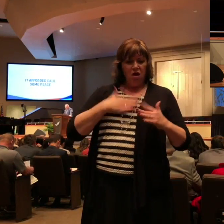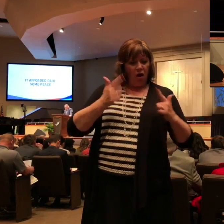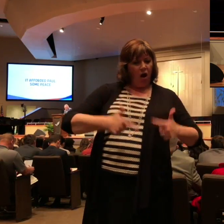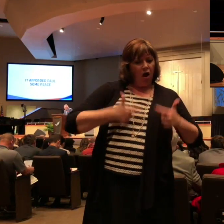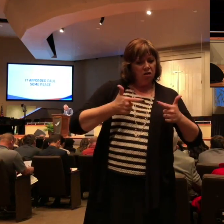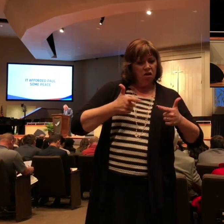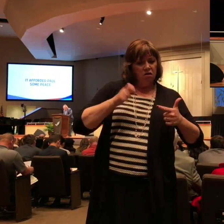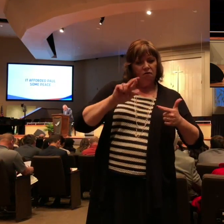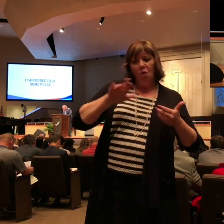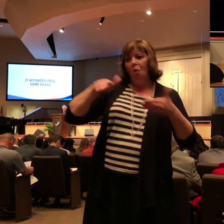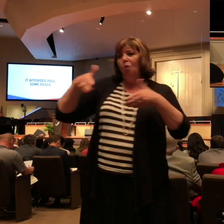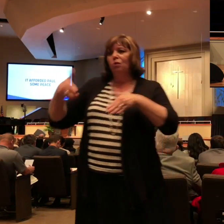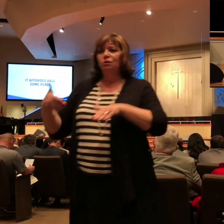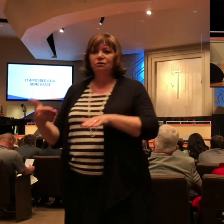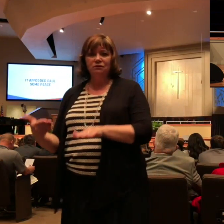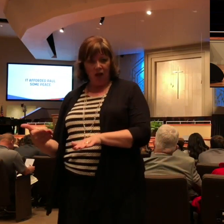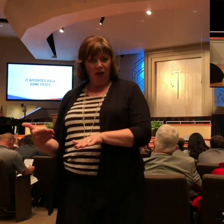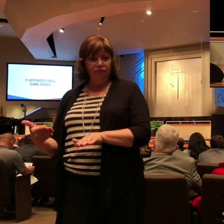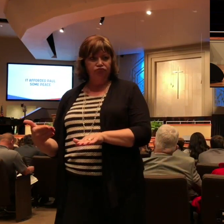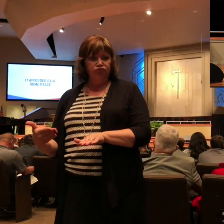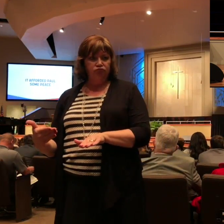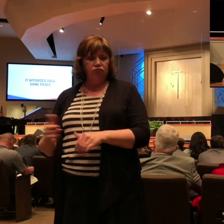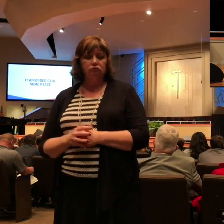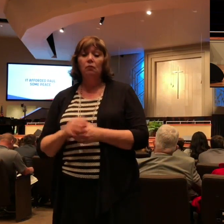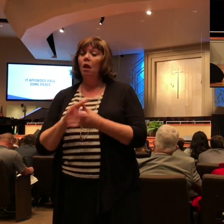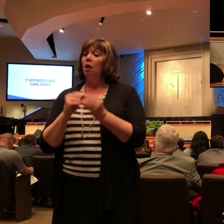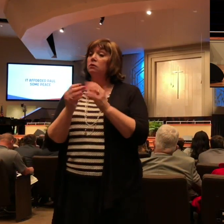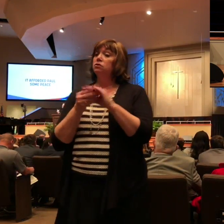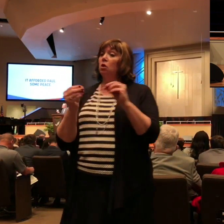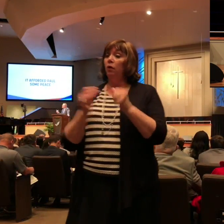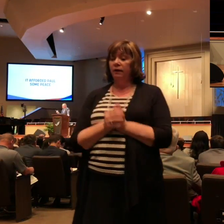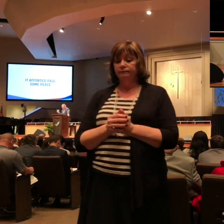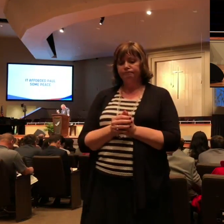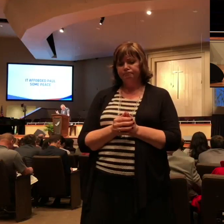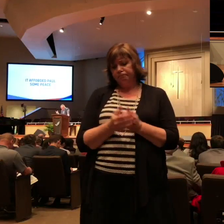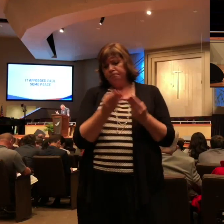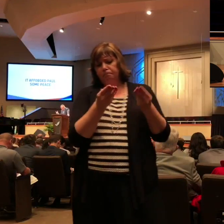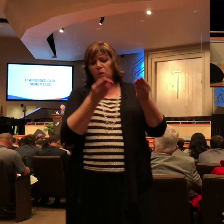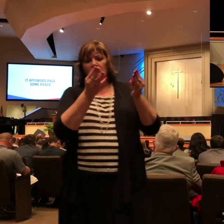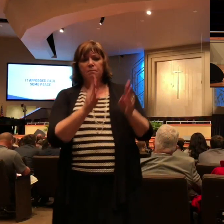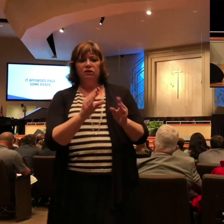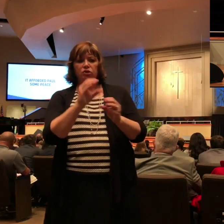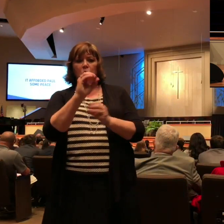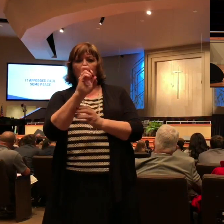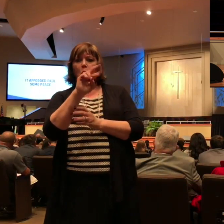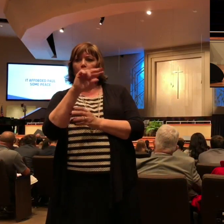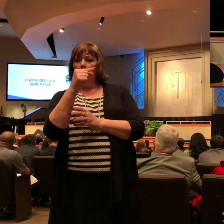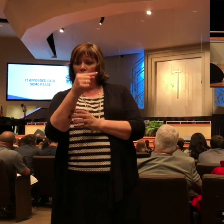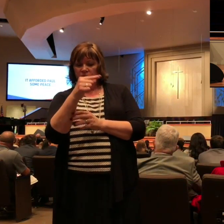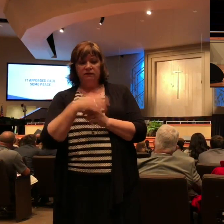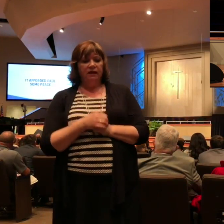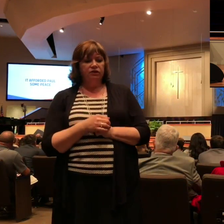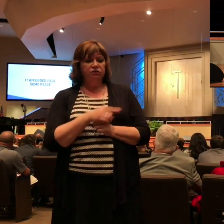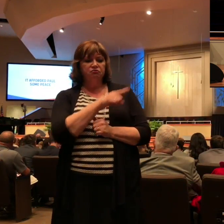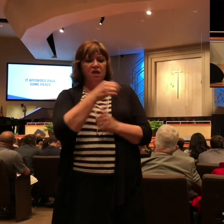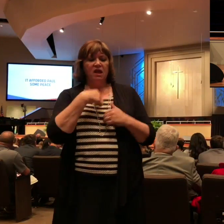the logo of a missionary organization was a picture of an ox with a plow on one side and an altar on the other